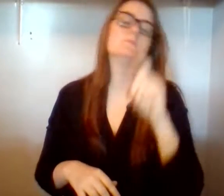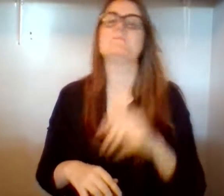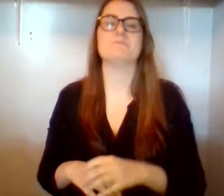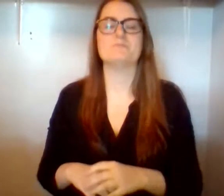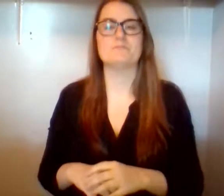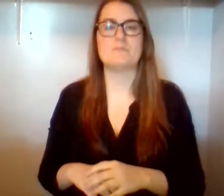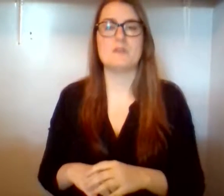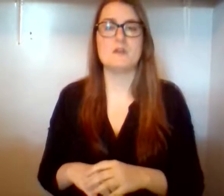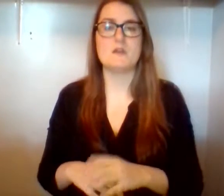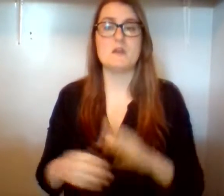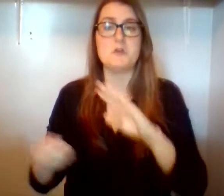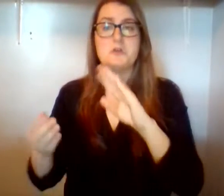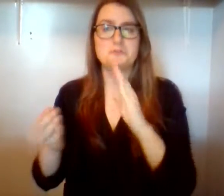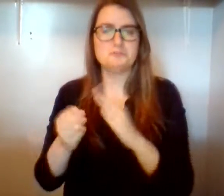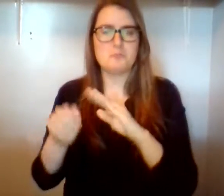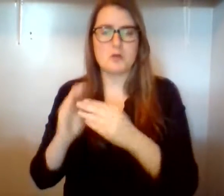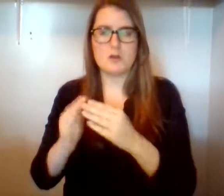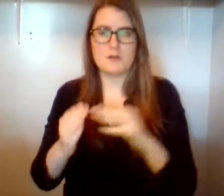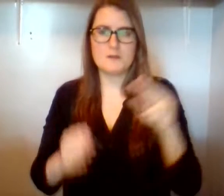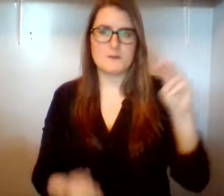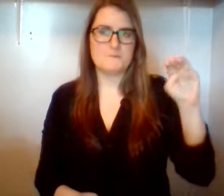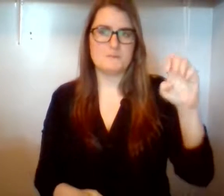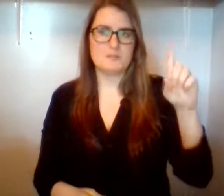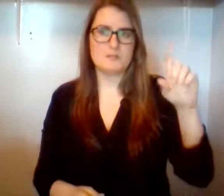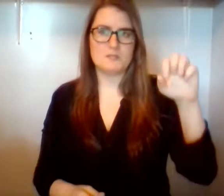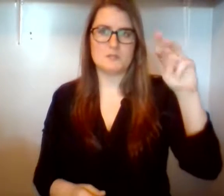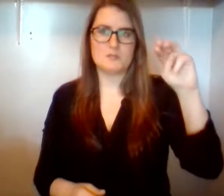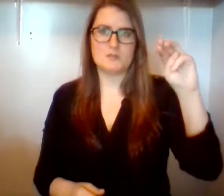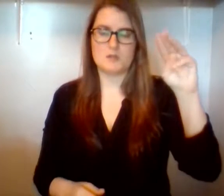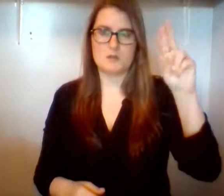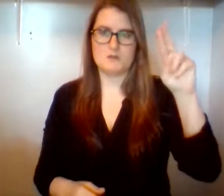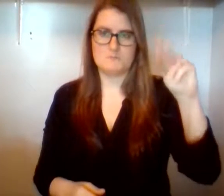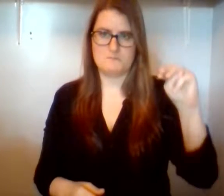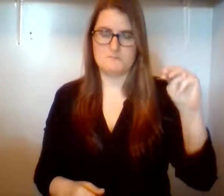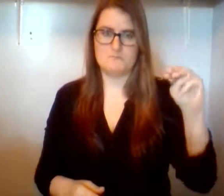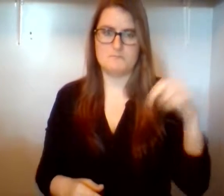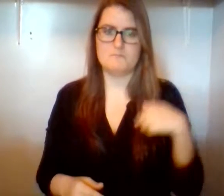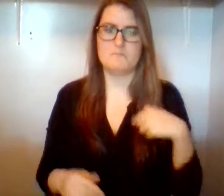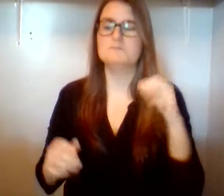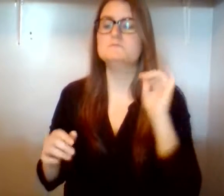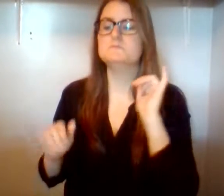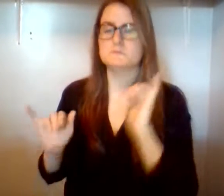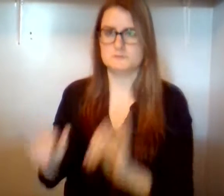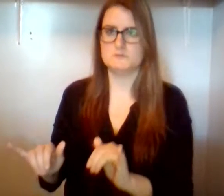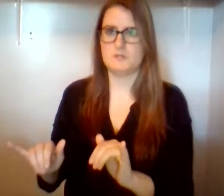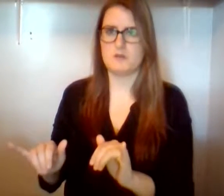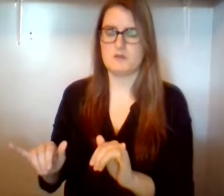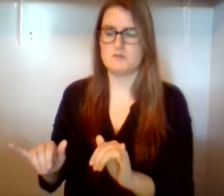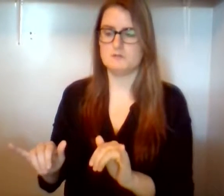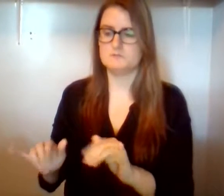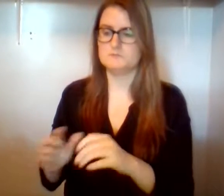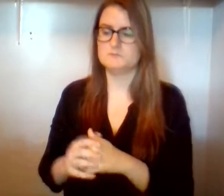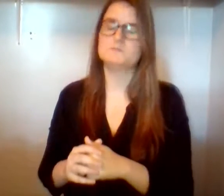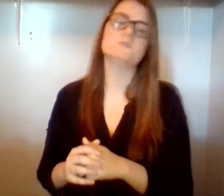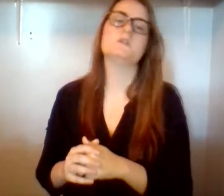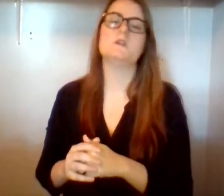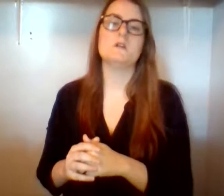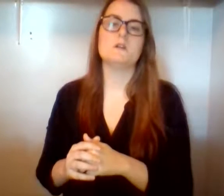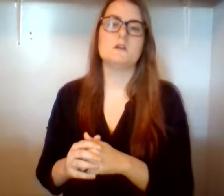Midian. He kept himself out of sight and waited until he was sure he was safe. Then he found a job as a shepherd, and settled down to a new